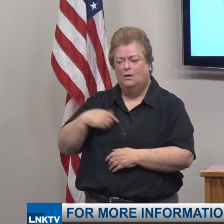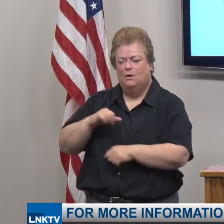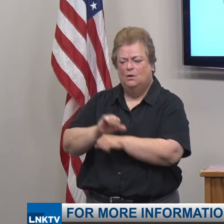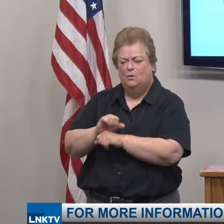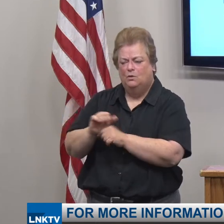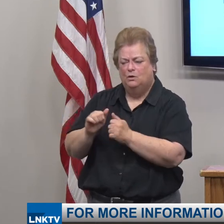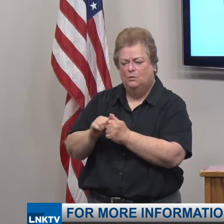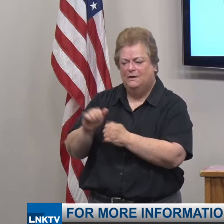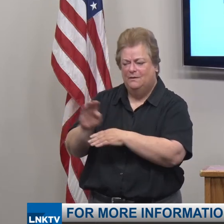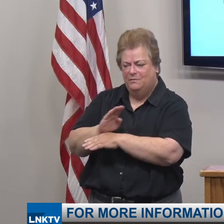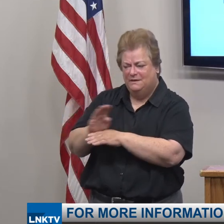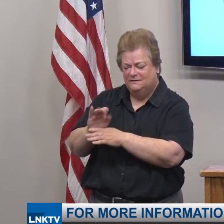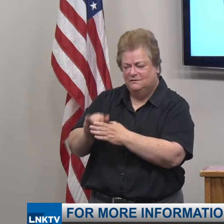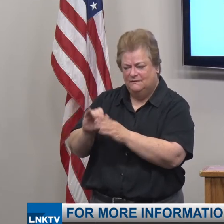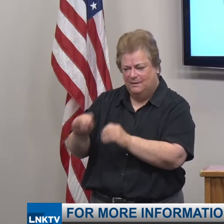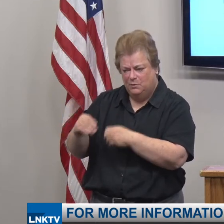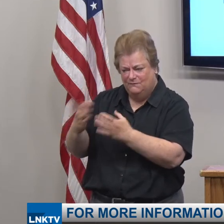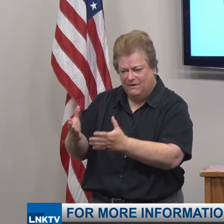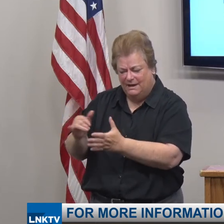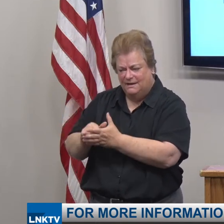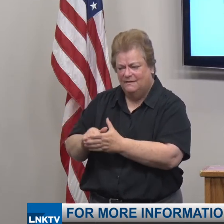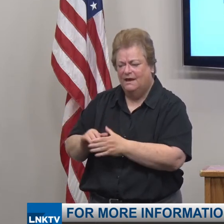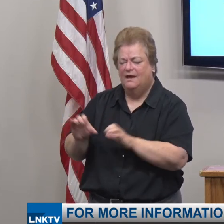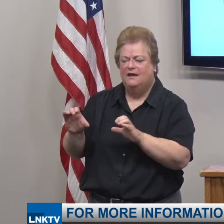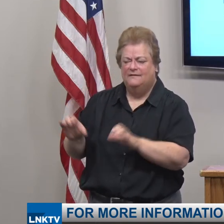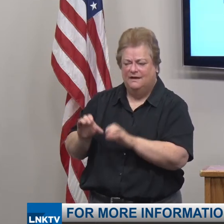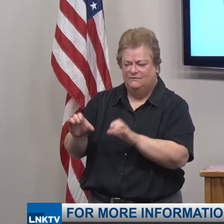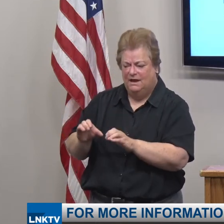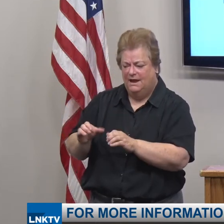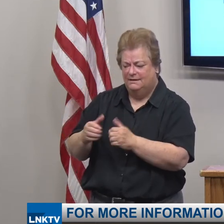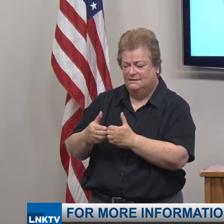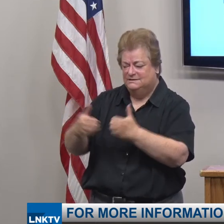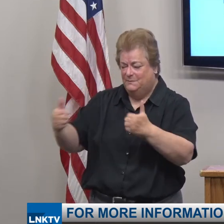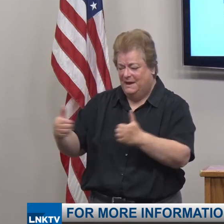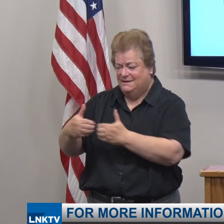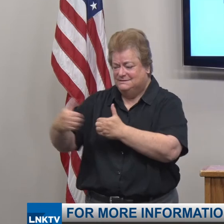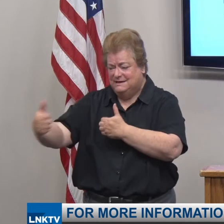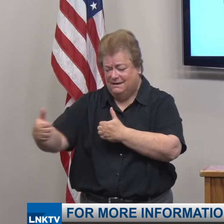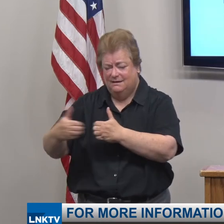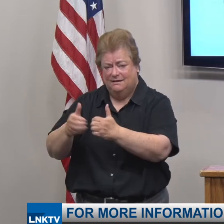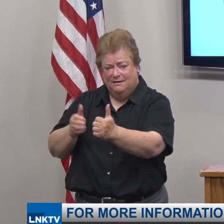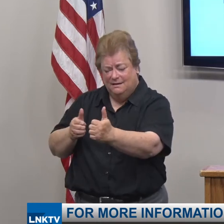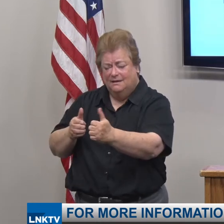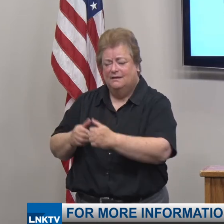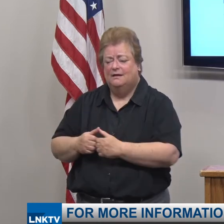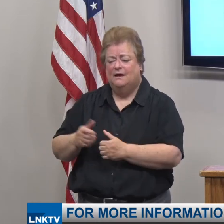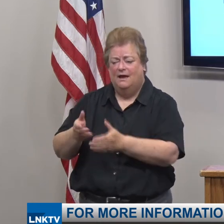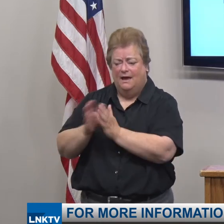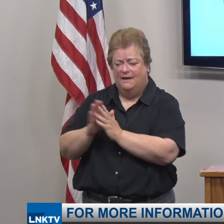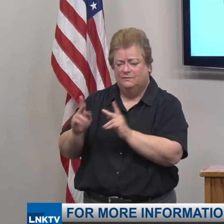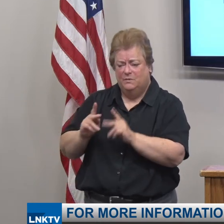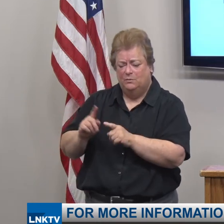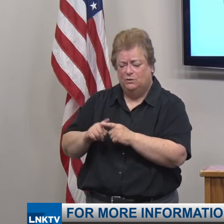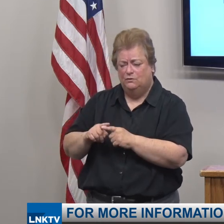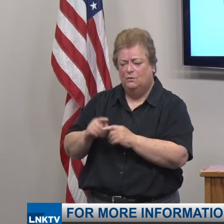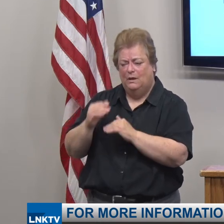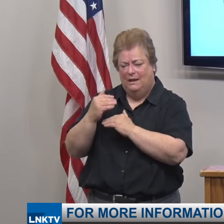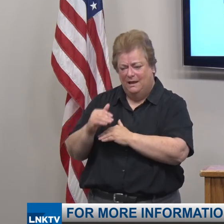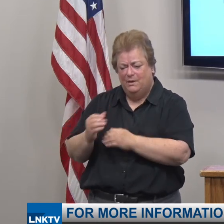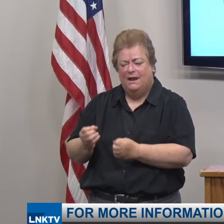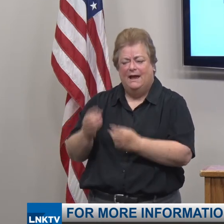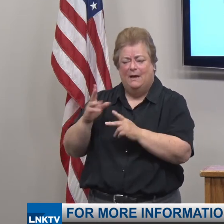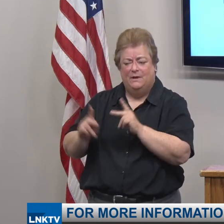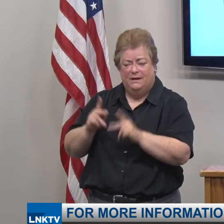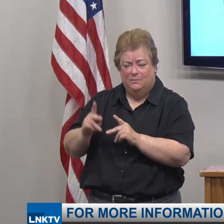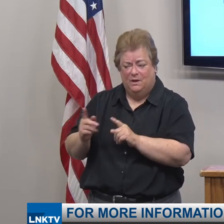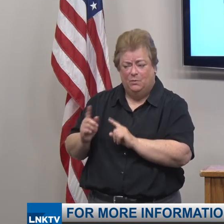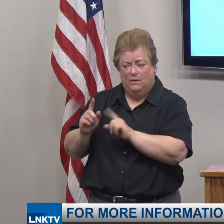that provide that. They have done additional spacing in between areas. They've asked people to limit the number of people they